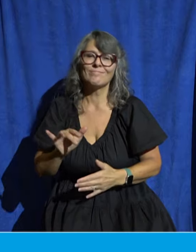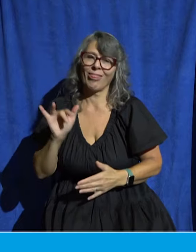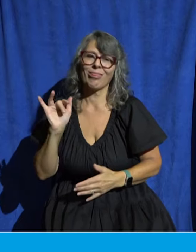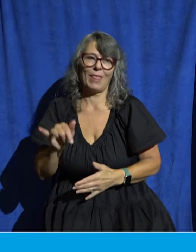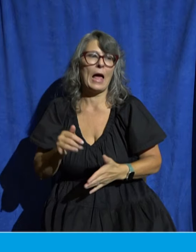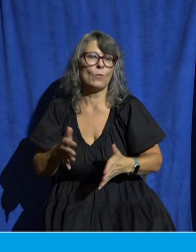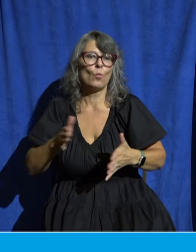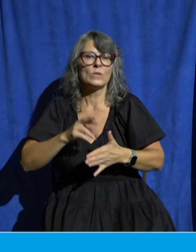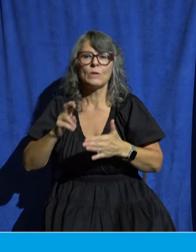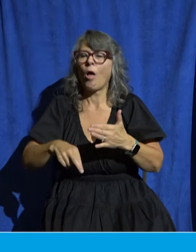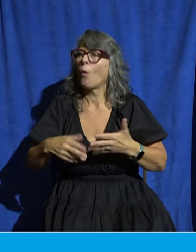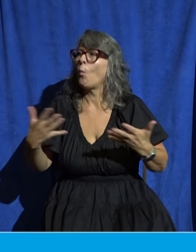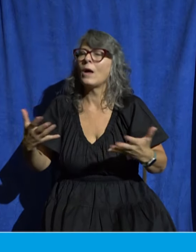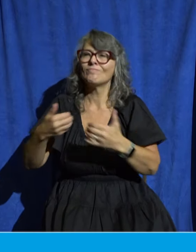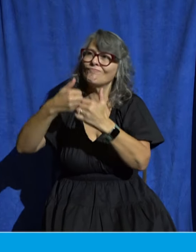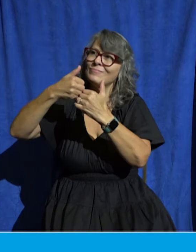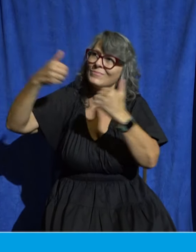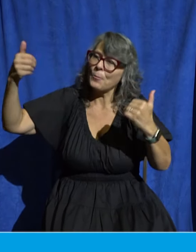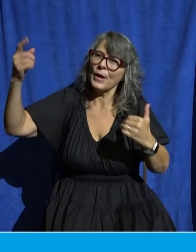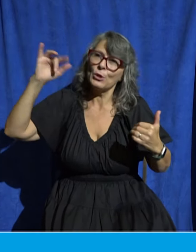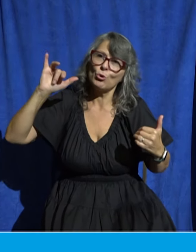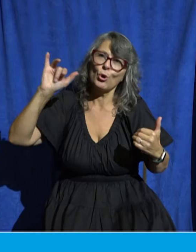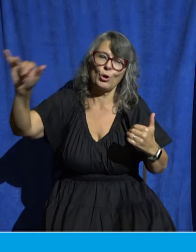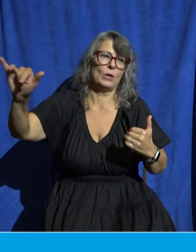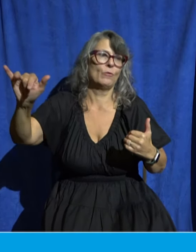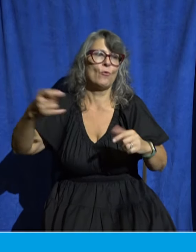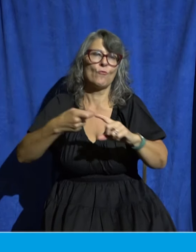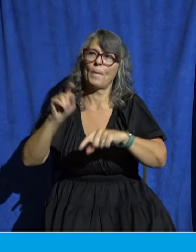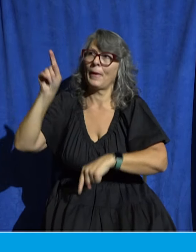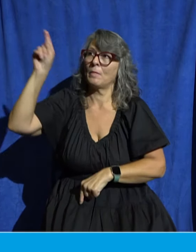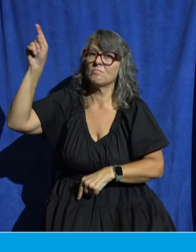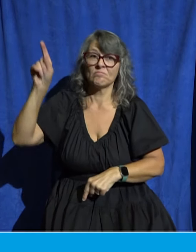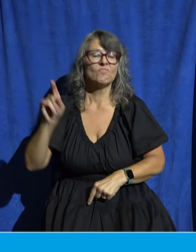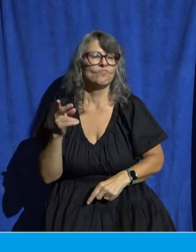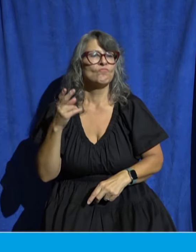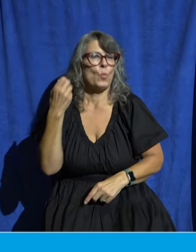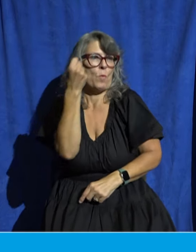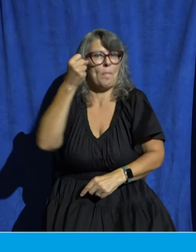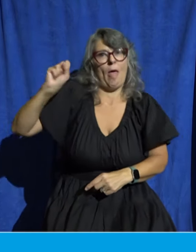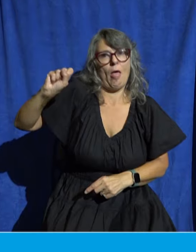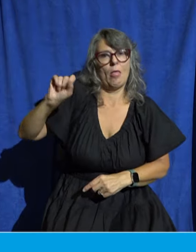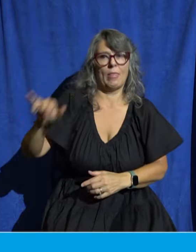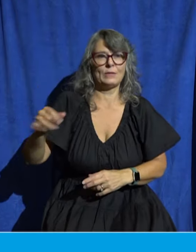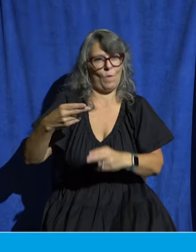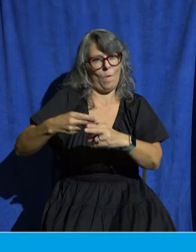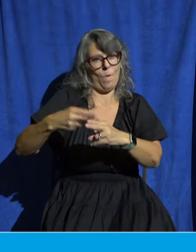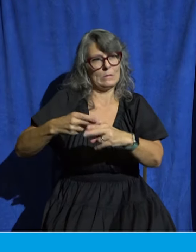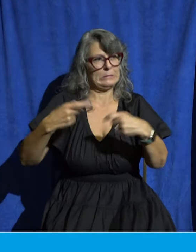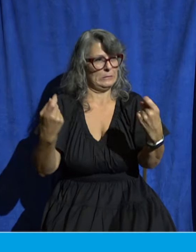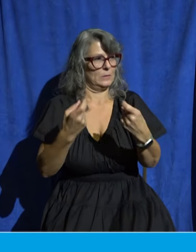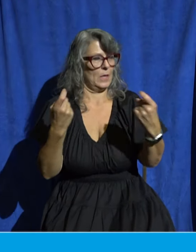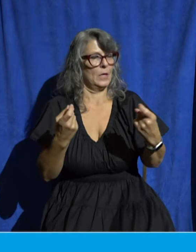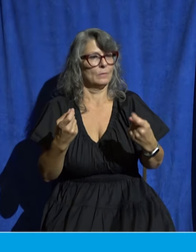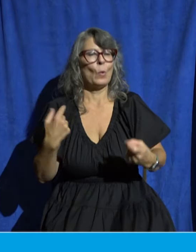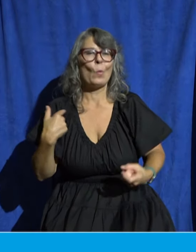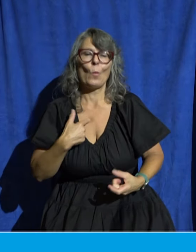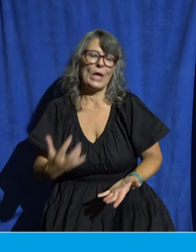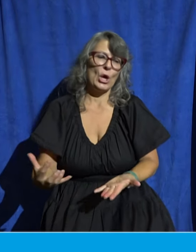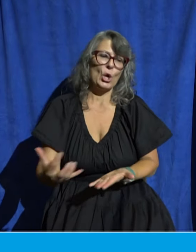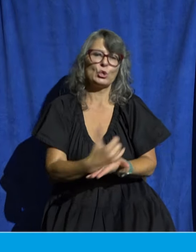And the Bible calls our rebellion sin. And it makes us deserving of death. And there's nothing we can do to fix